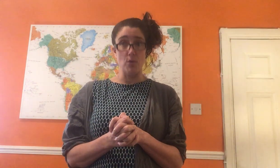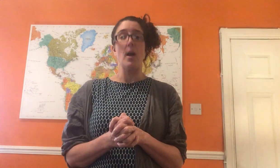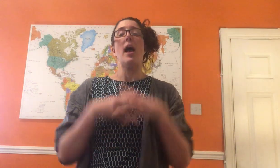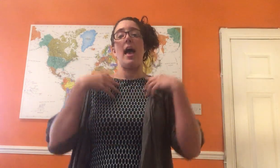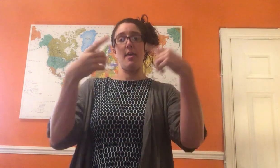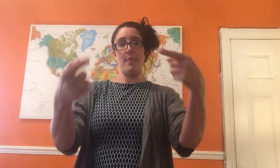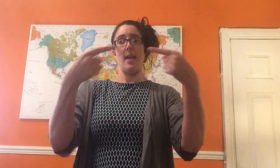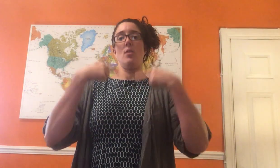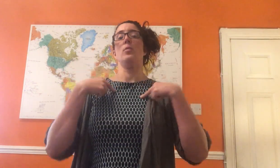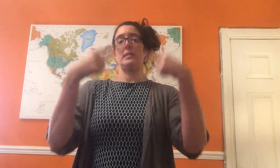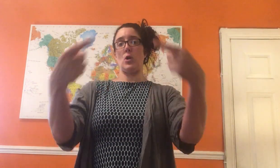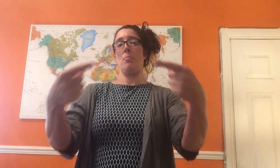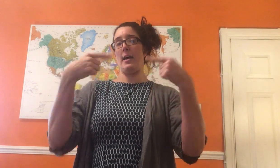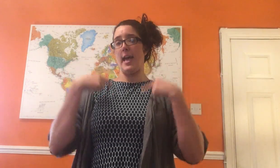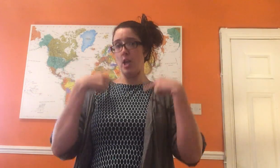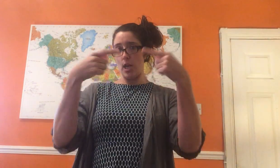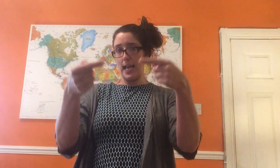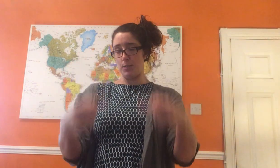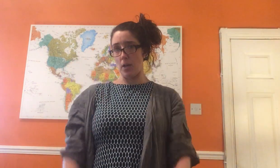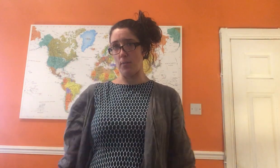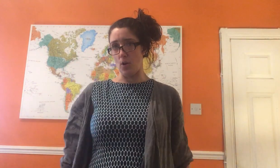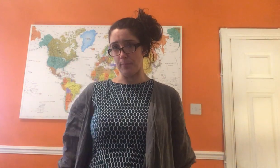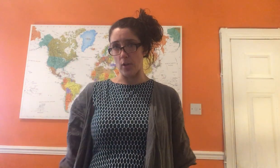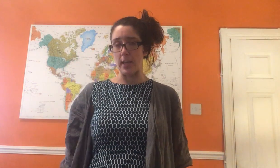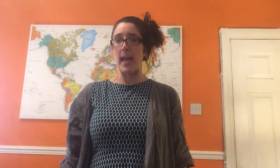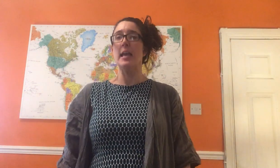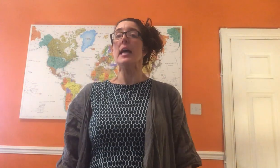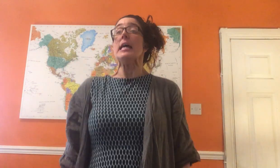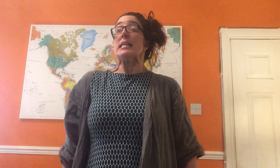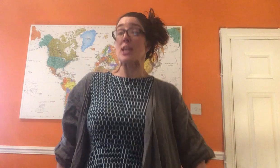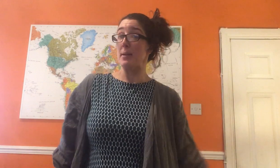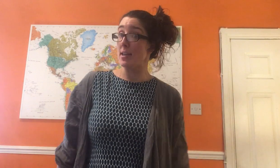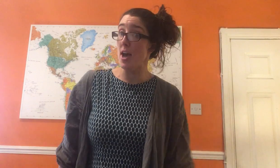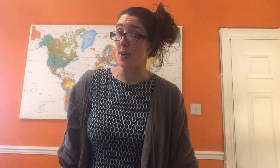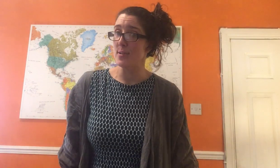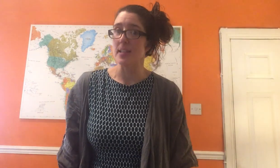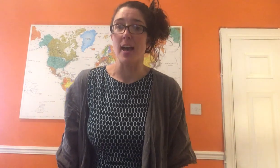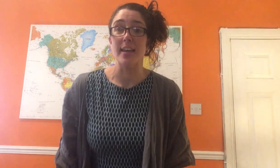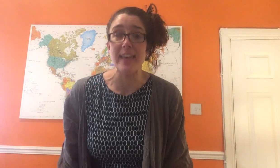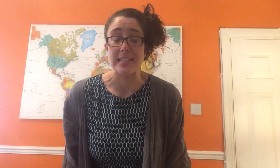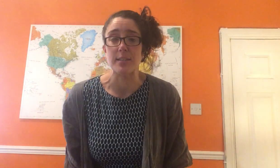and then we'll stop and learn it as we go along. Okay, so it goes like this.